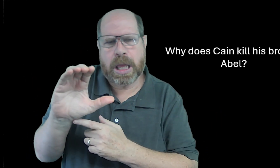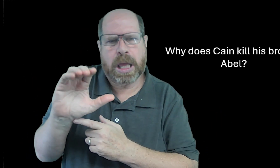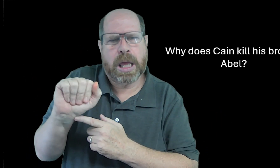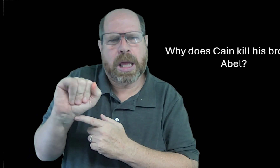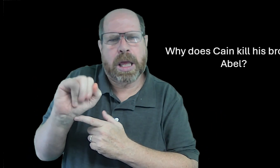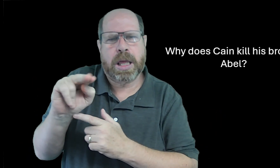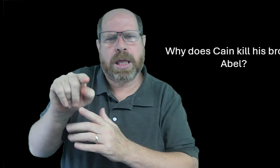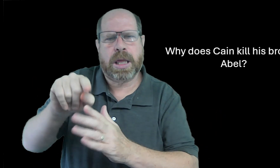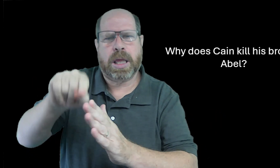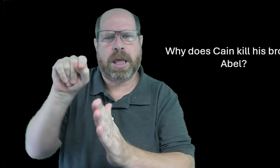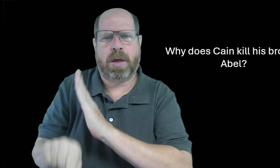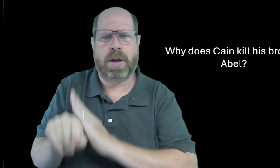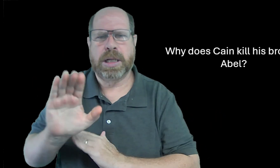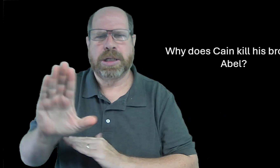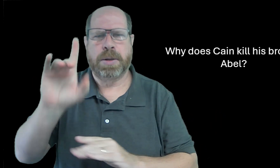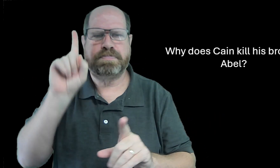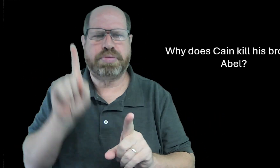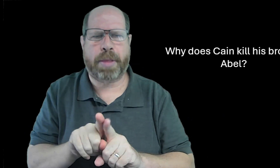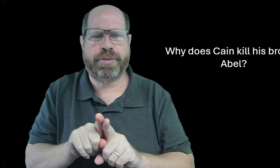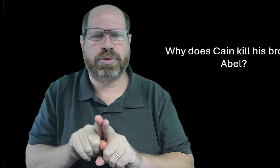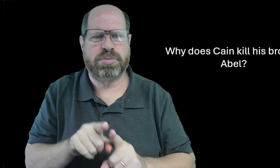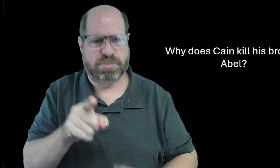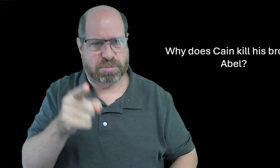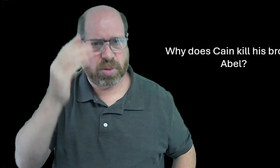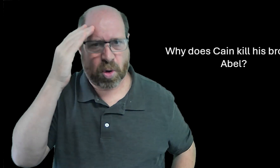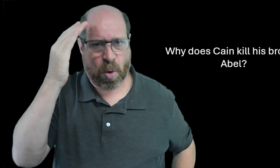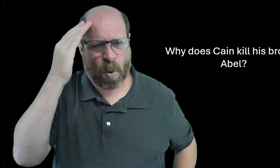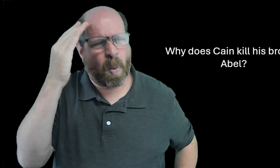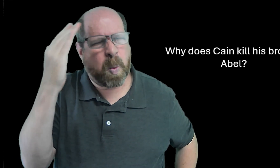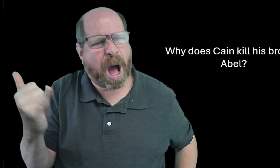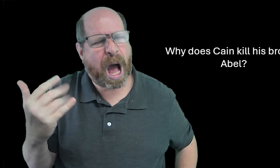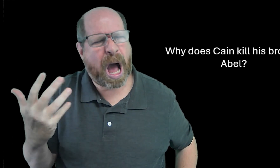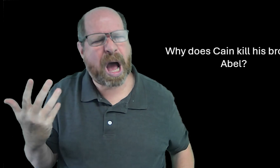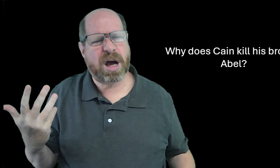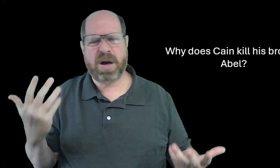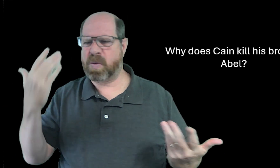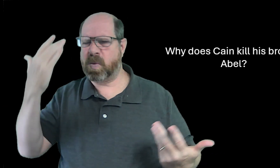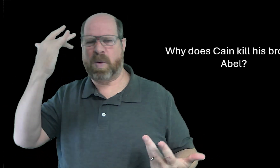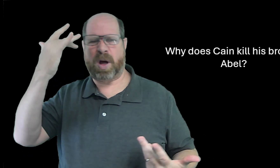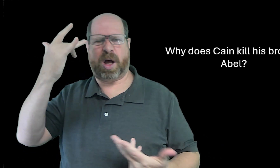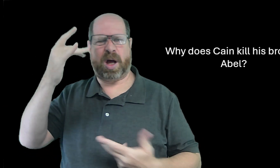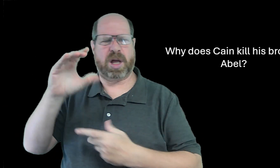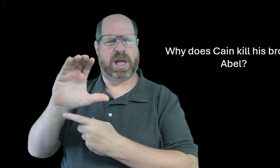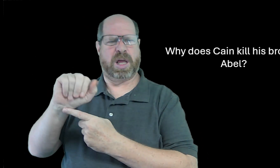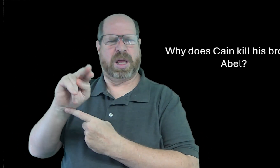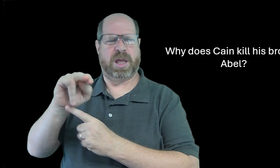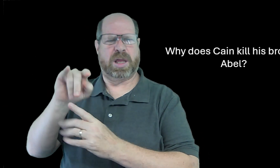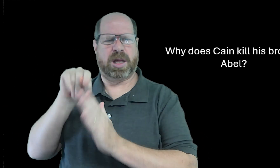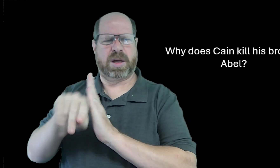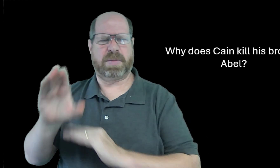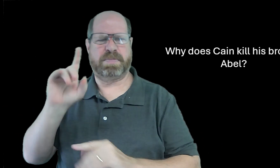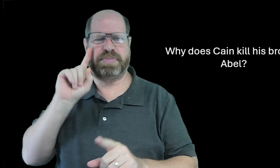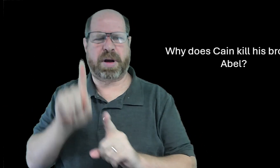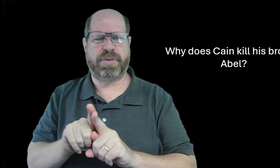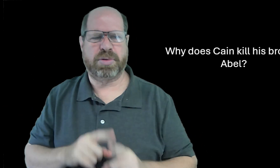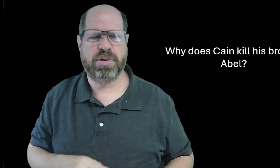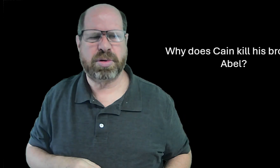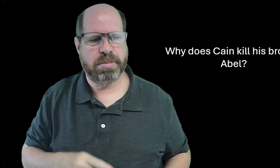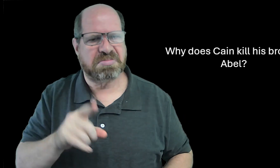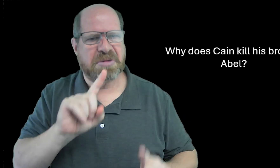why cain killed his brother do you know why why did cain kill him